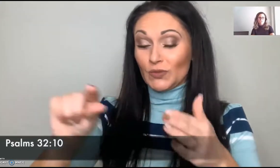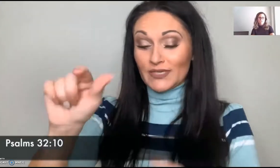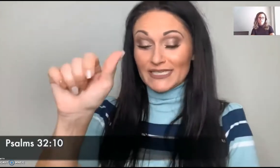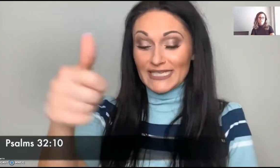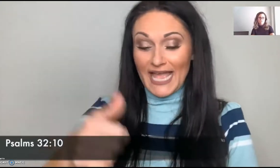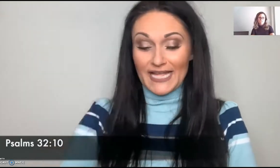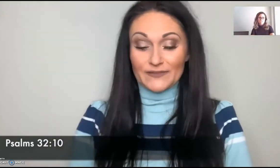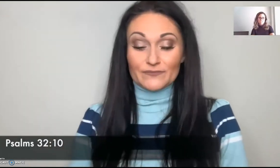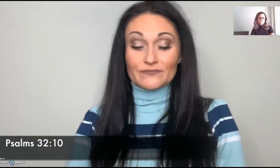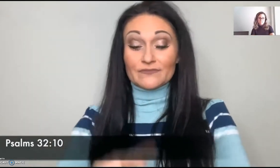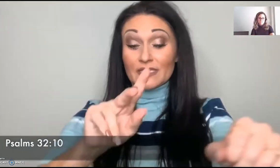verse 10,